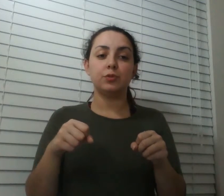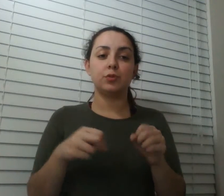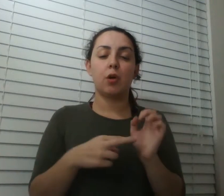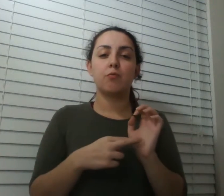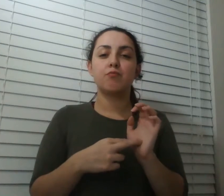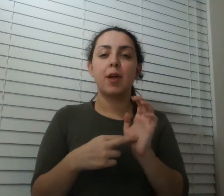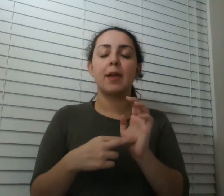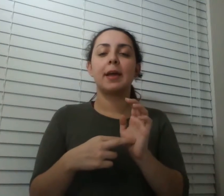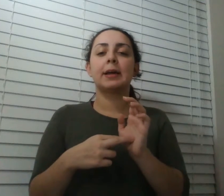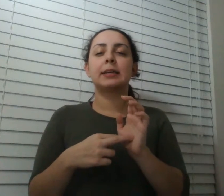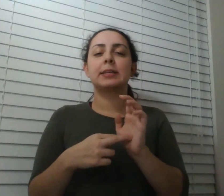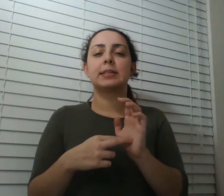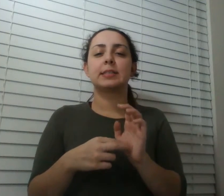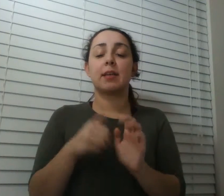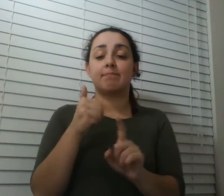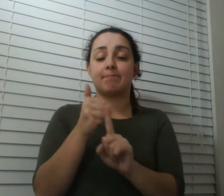capacity to say this is mine